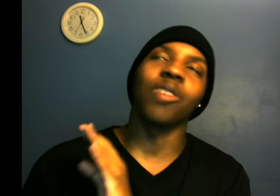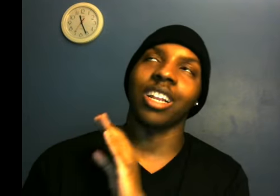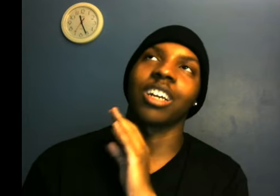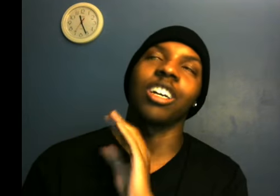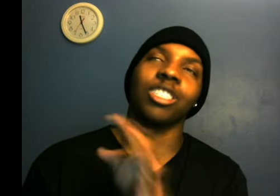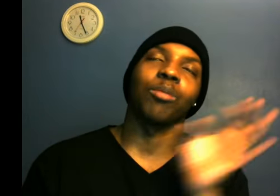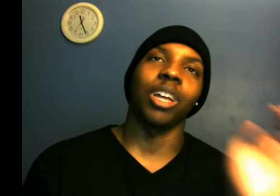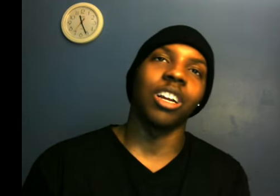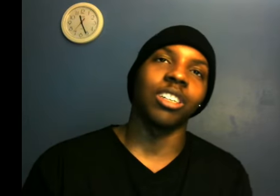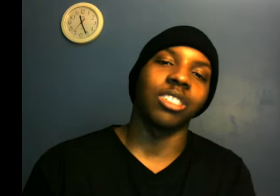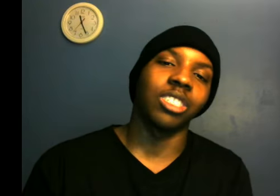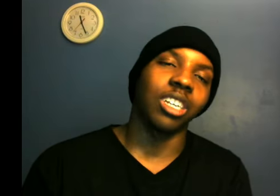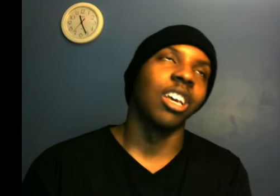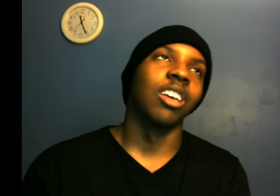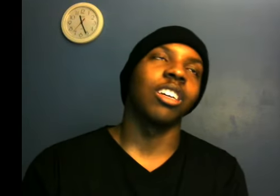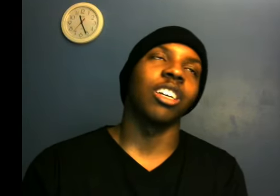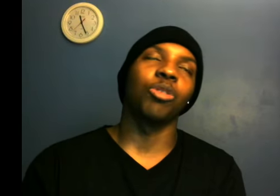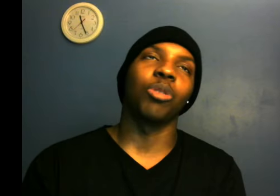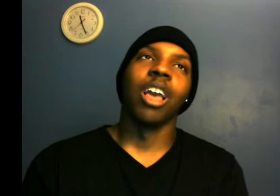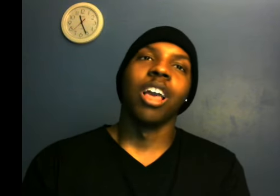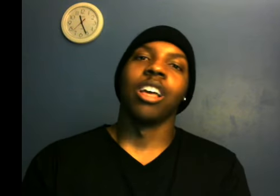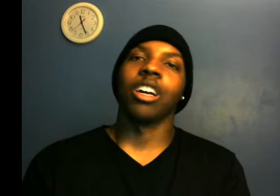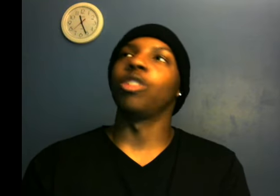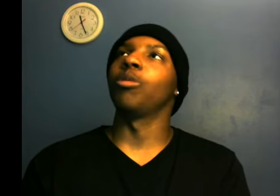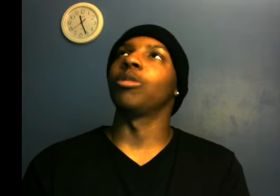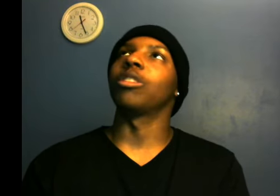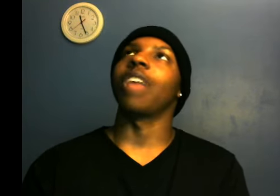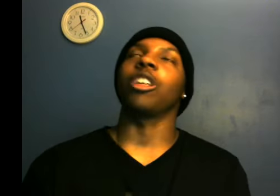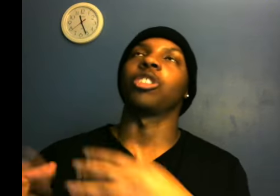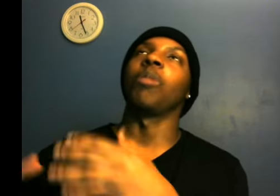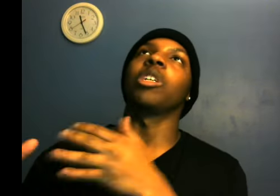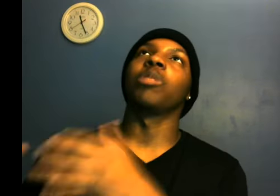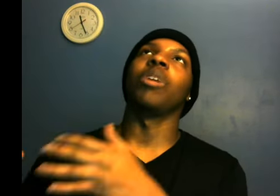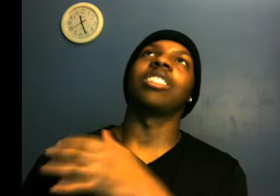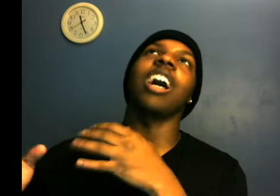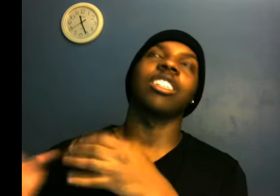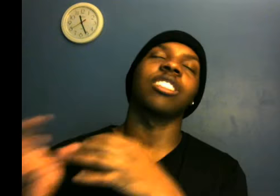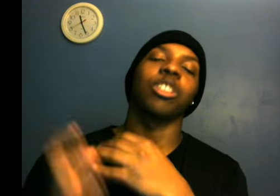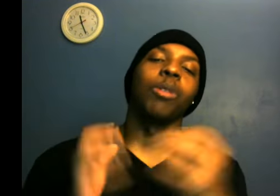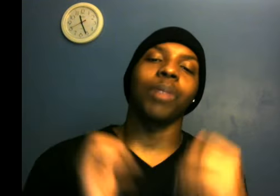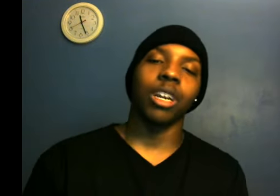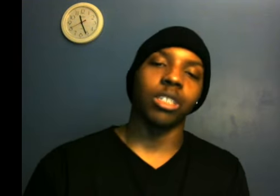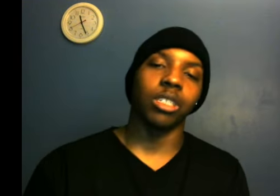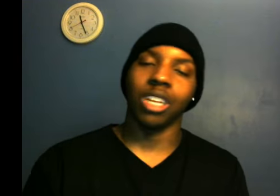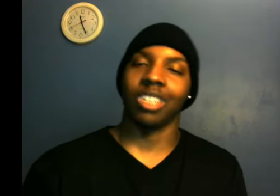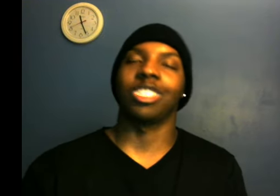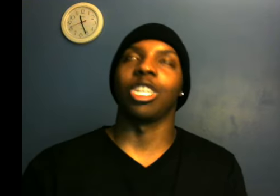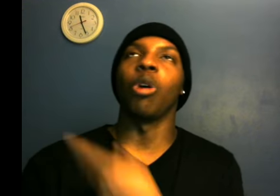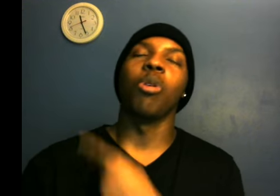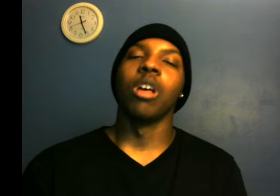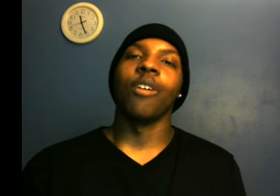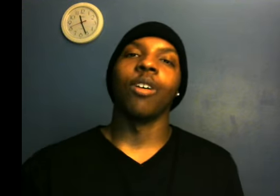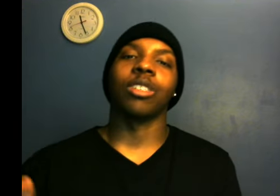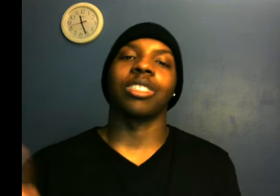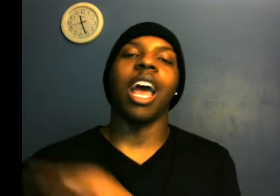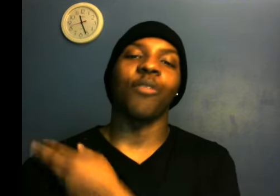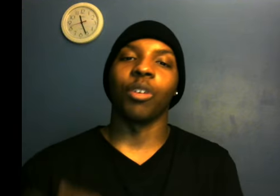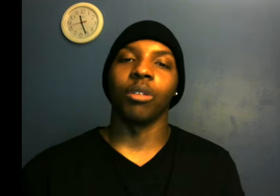have to cut some players and shit. Because you have so much money tied into three players and shit. Sue, Stafford,